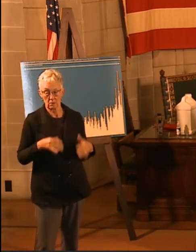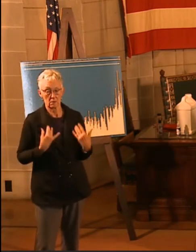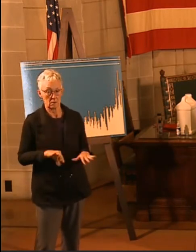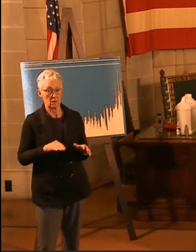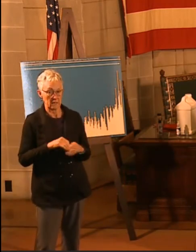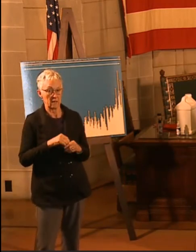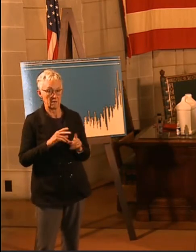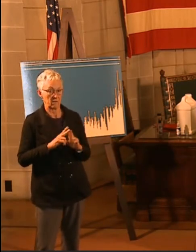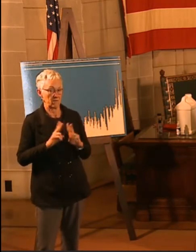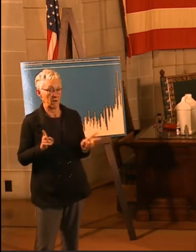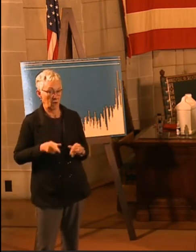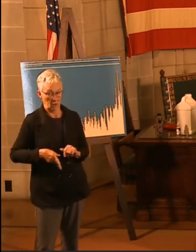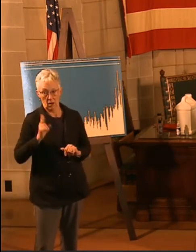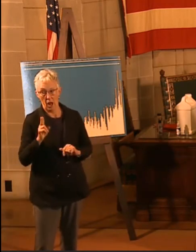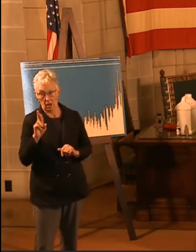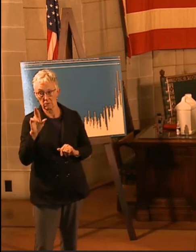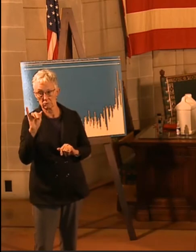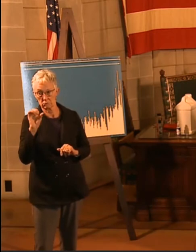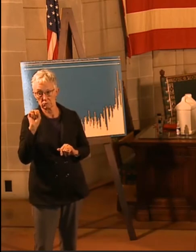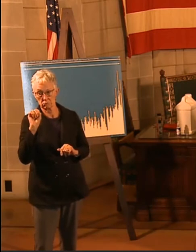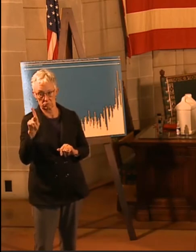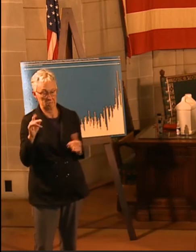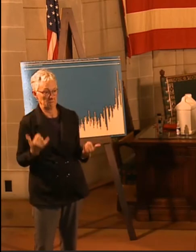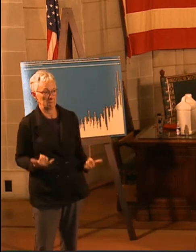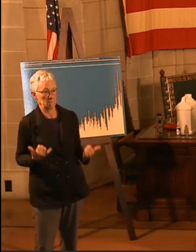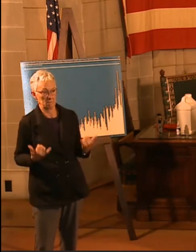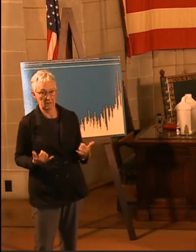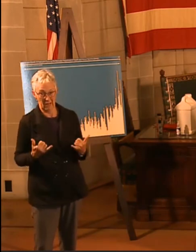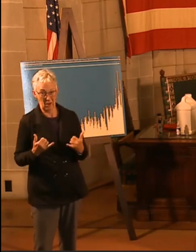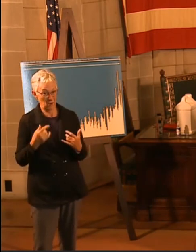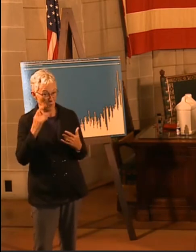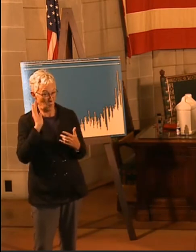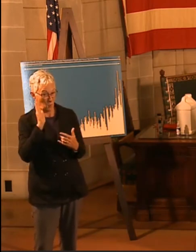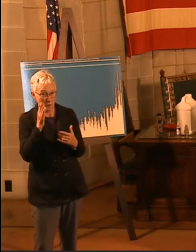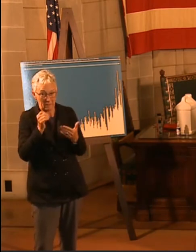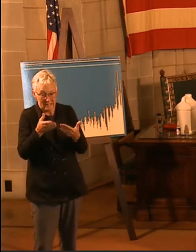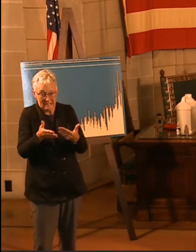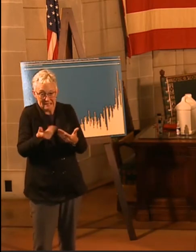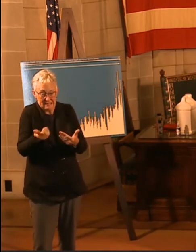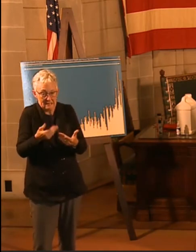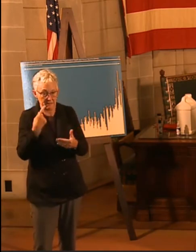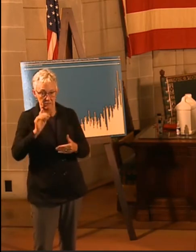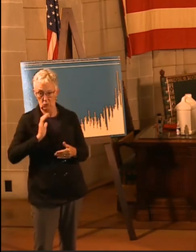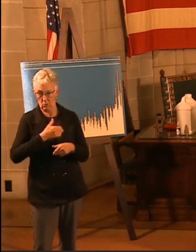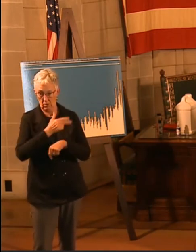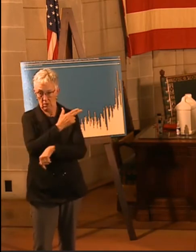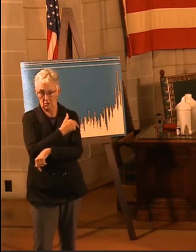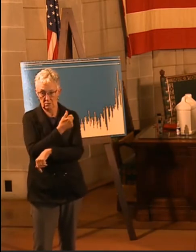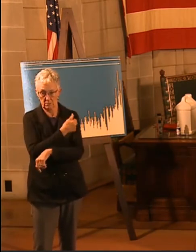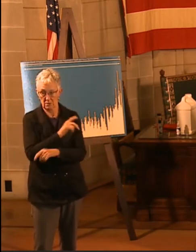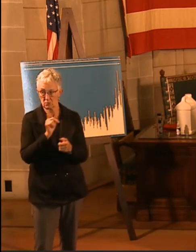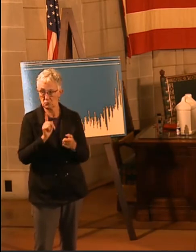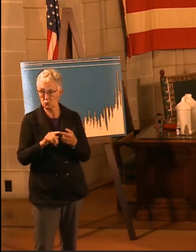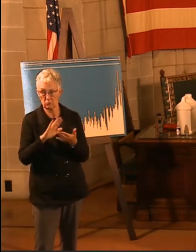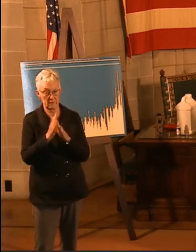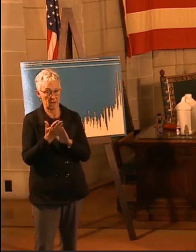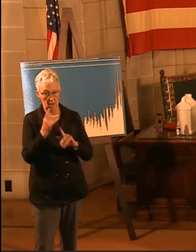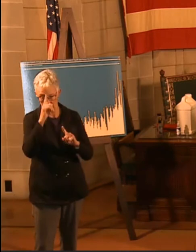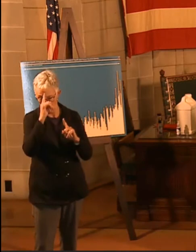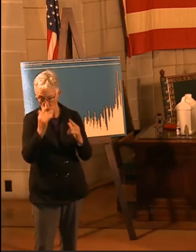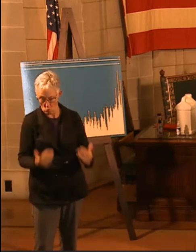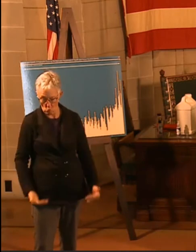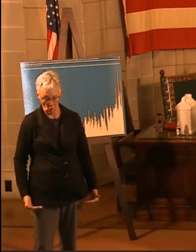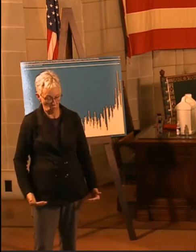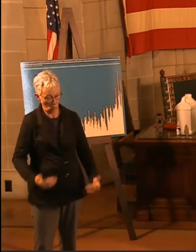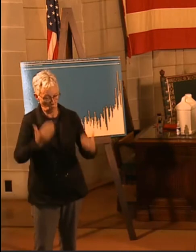are certainly at risk for our health systems becoming overwhelmed. We know that cases tend to